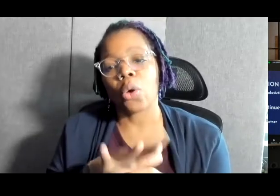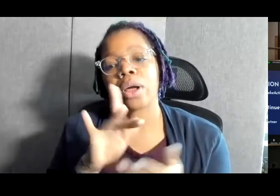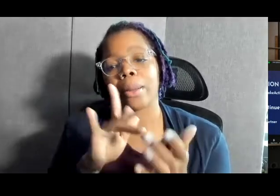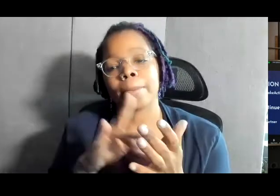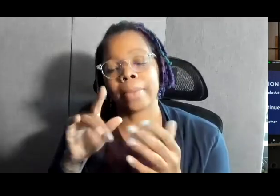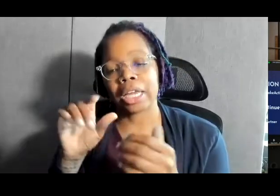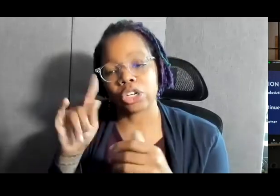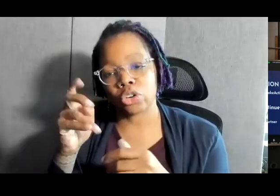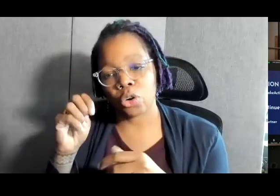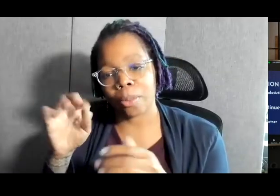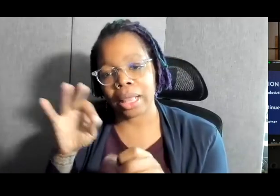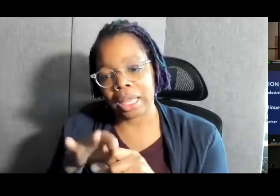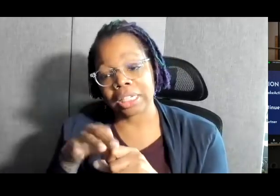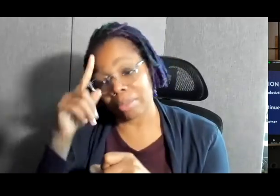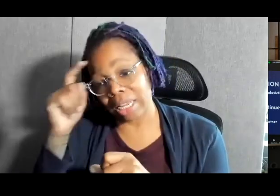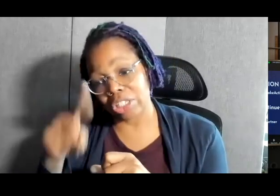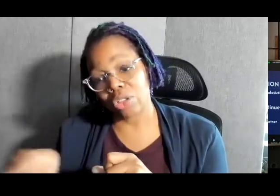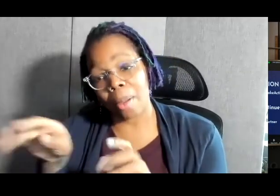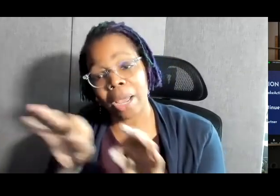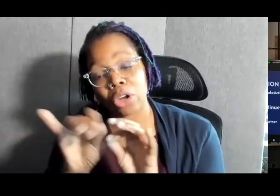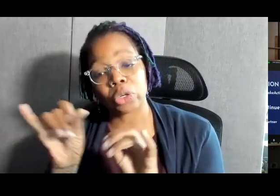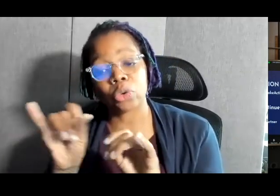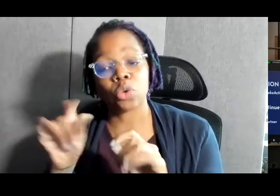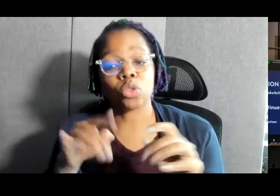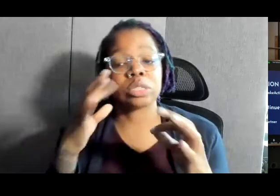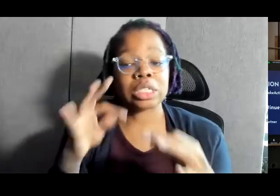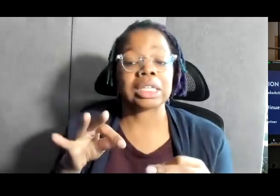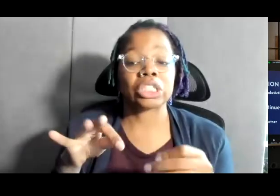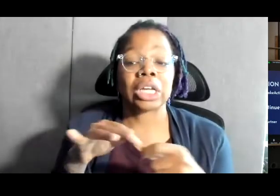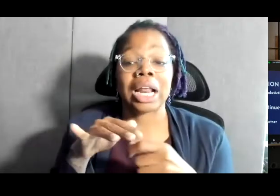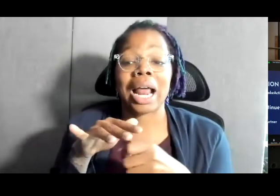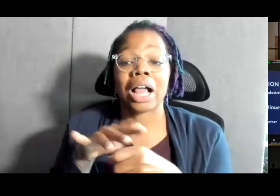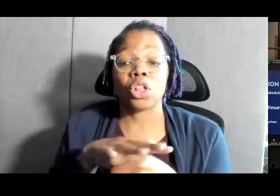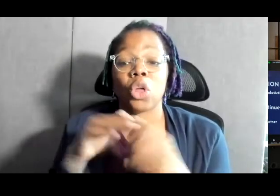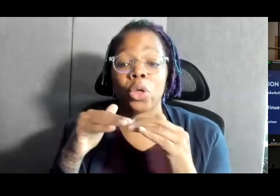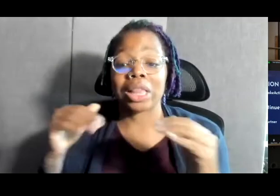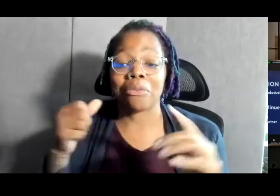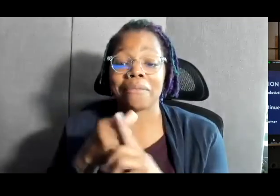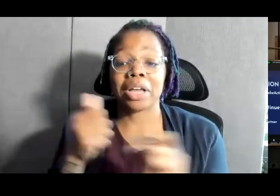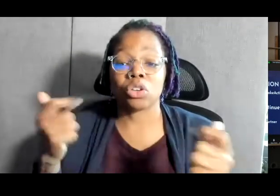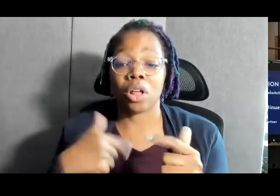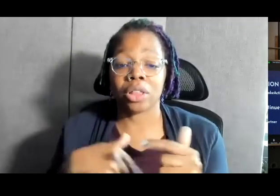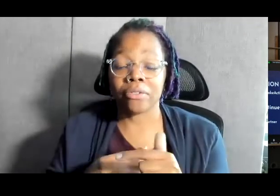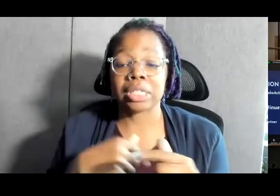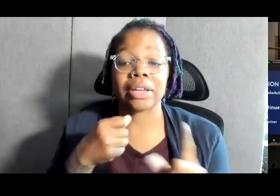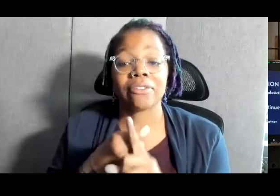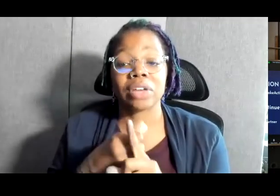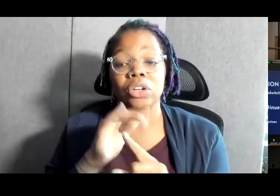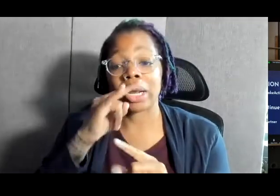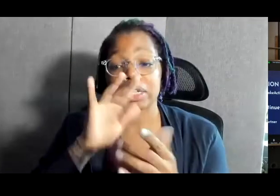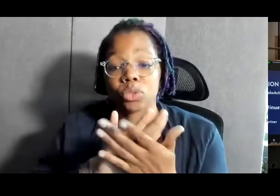because they matter too. And those decisions at a local level affect all of our lives. They affect the curriculum in our kids' schools,